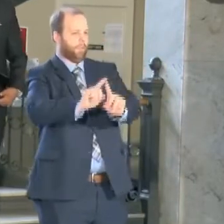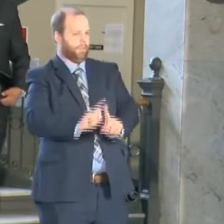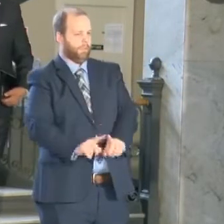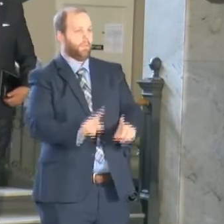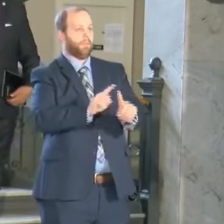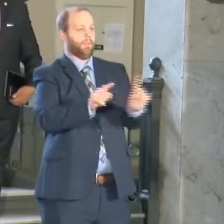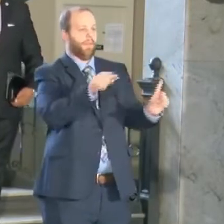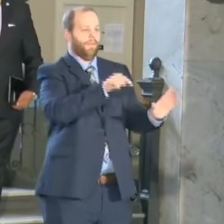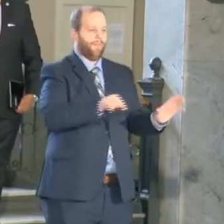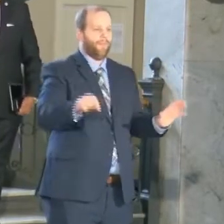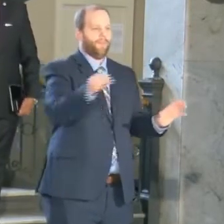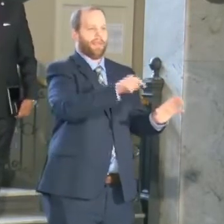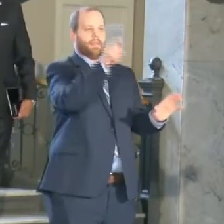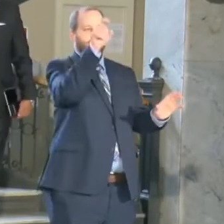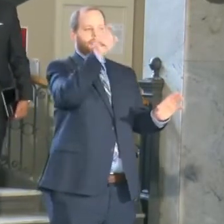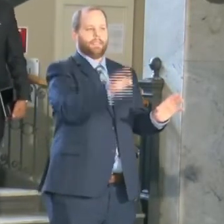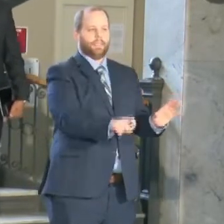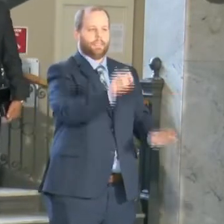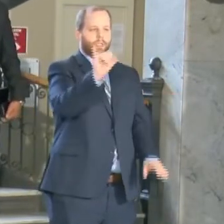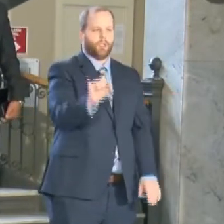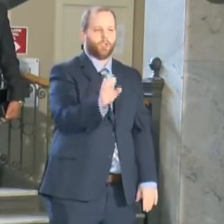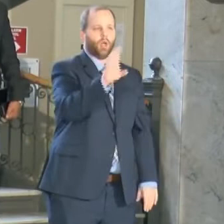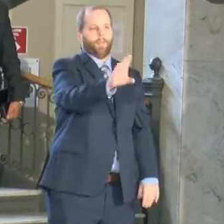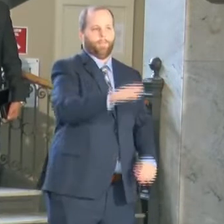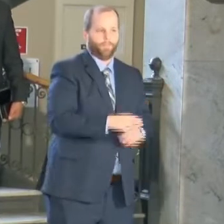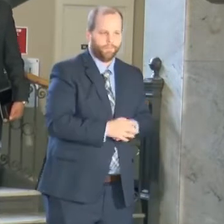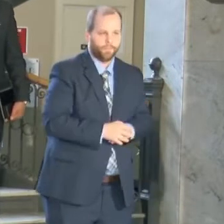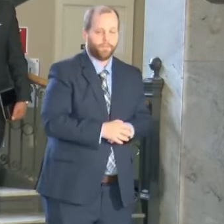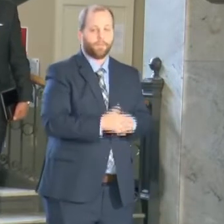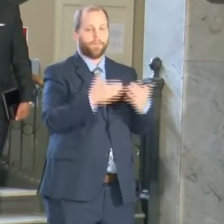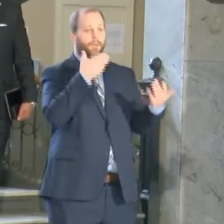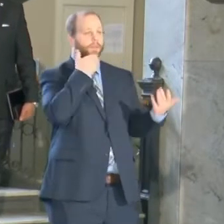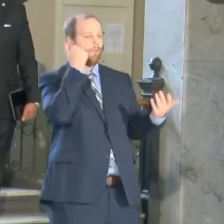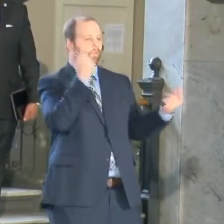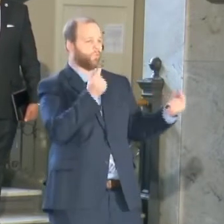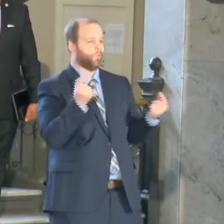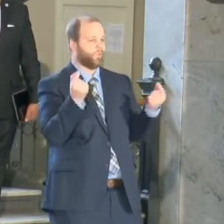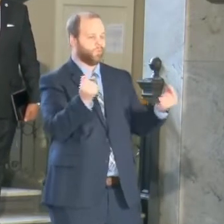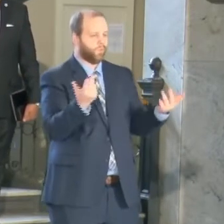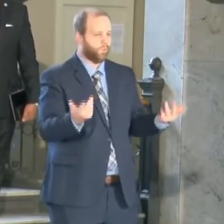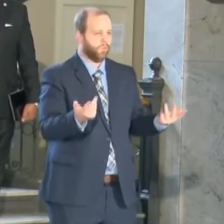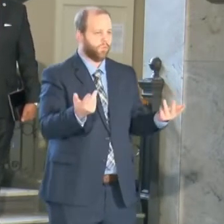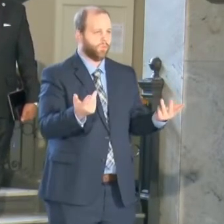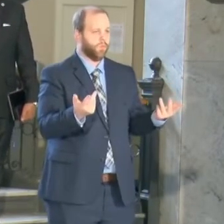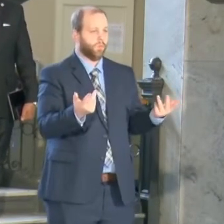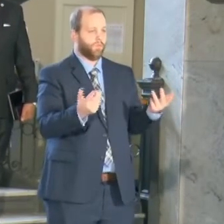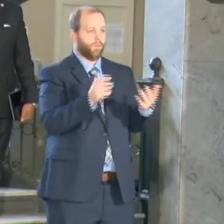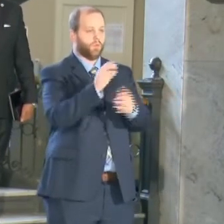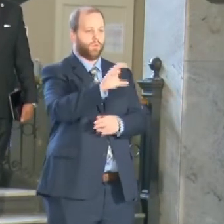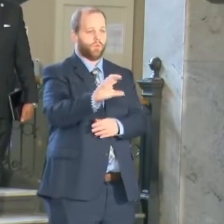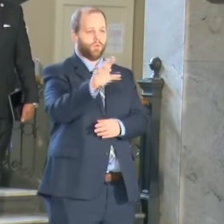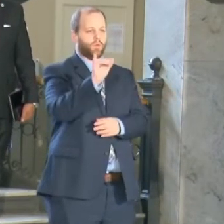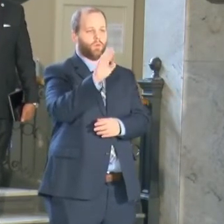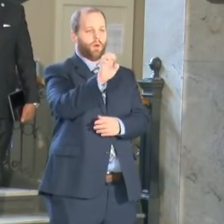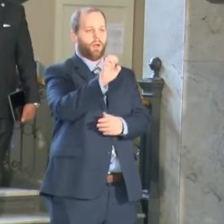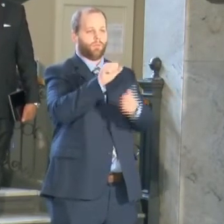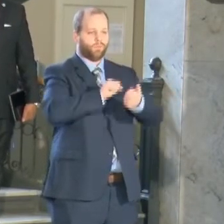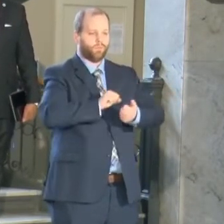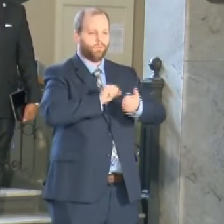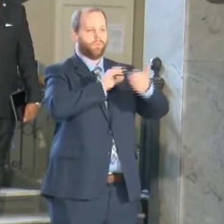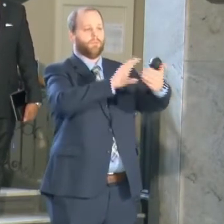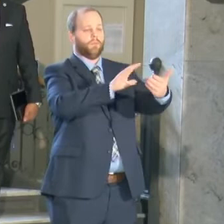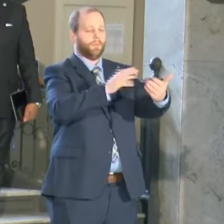need a job. The best way to address crime is jobs and